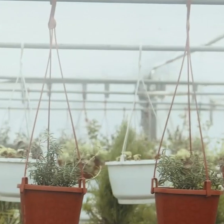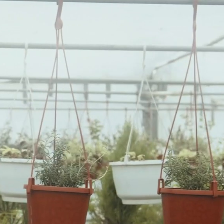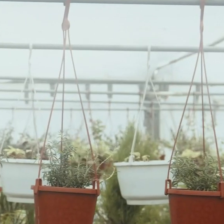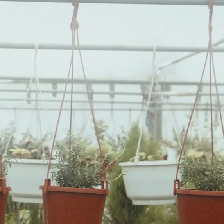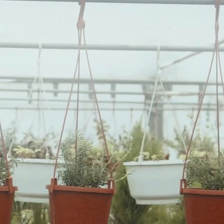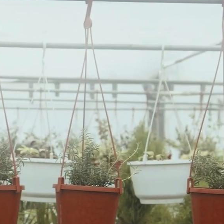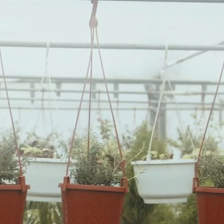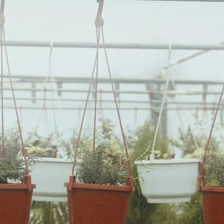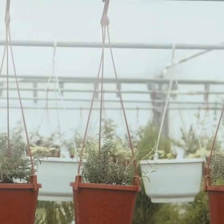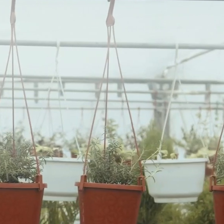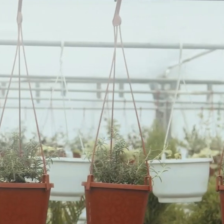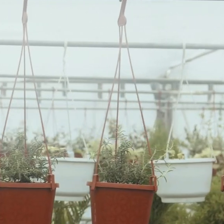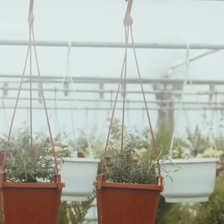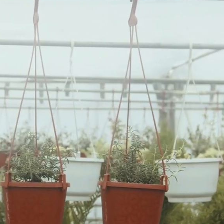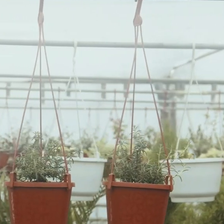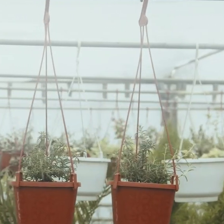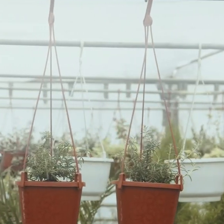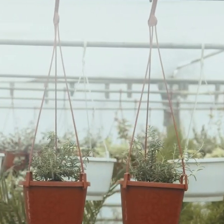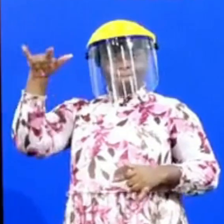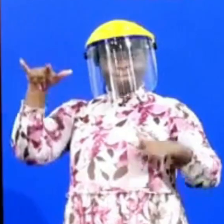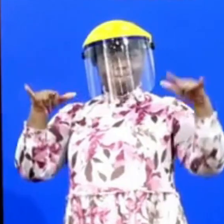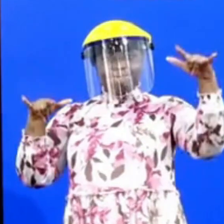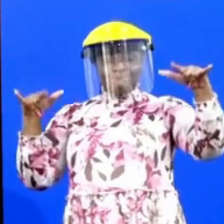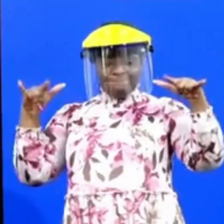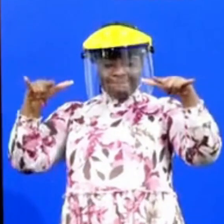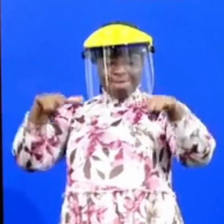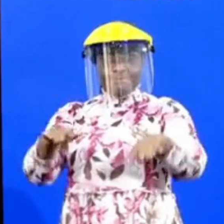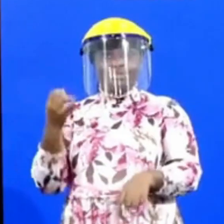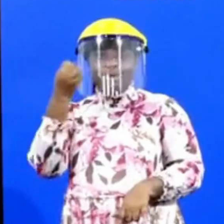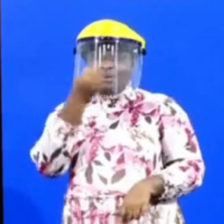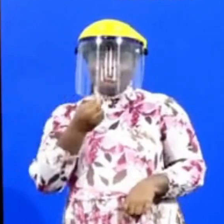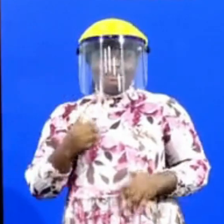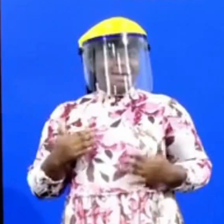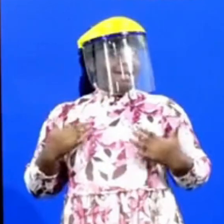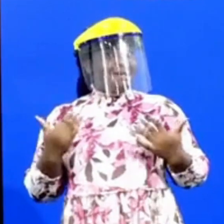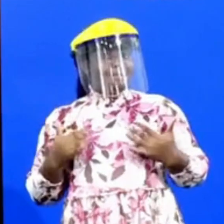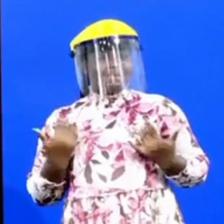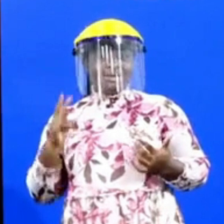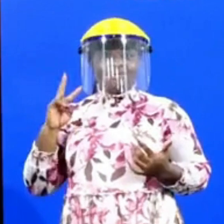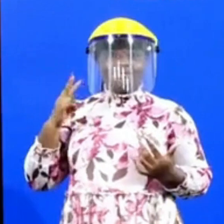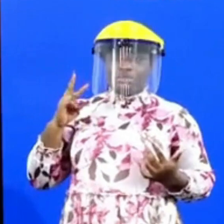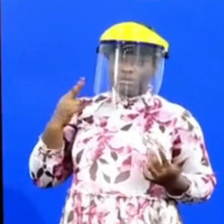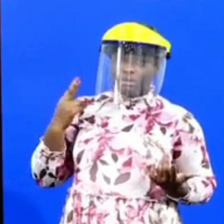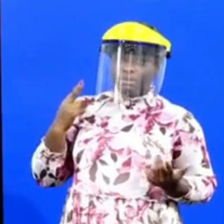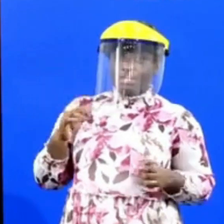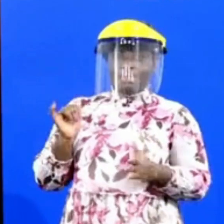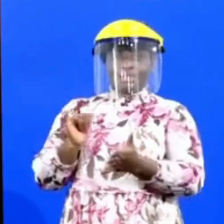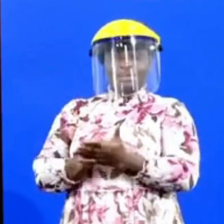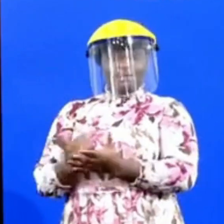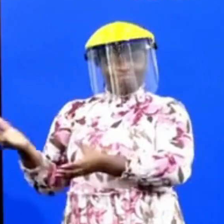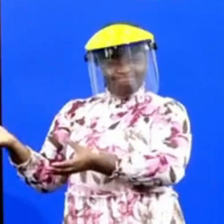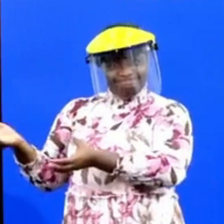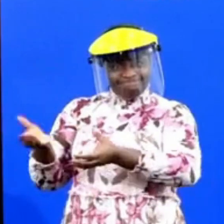all those aircraft landing from Europe, you'll be amazed at amount of vegetables that are disgorged